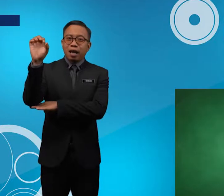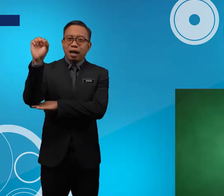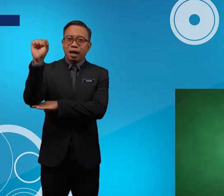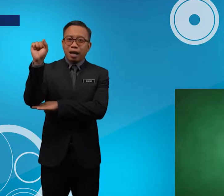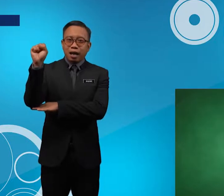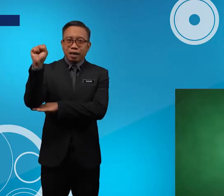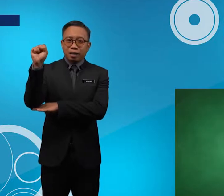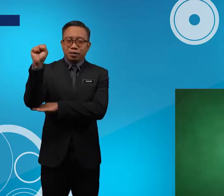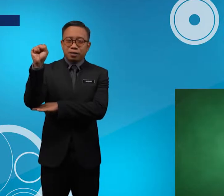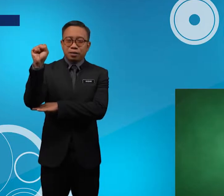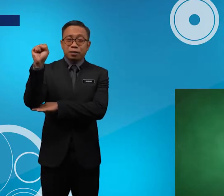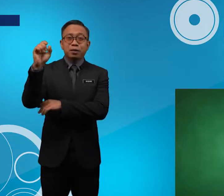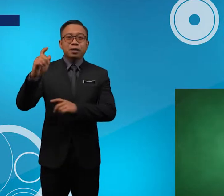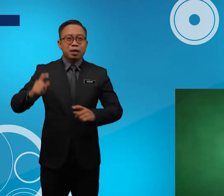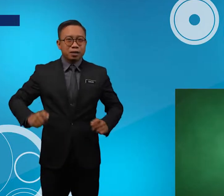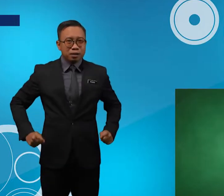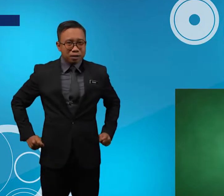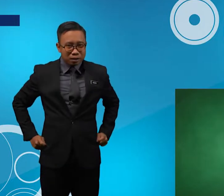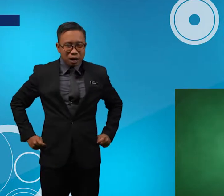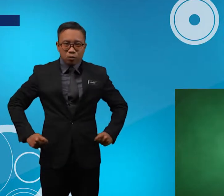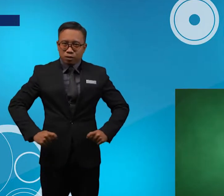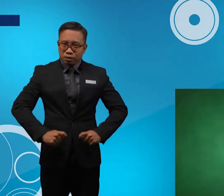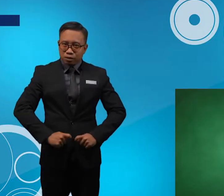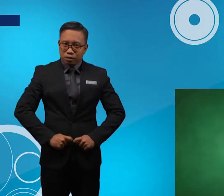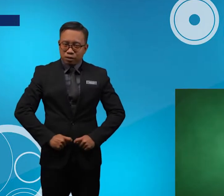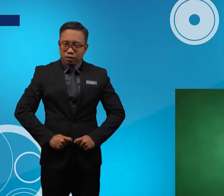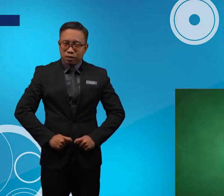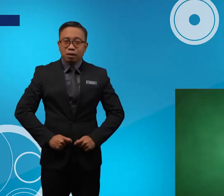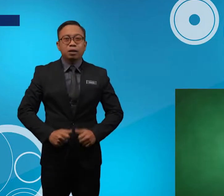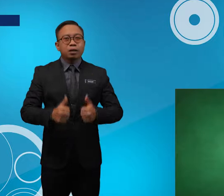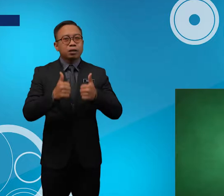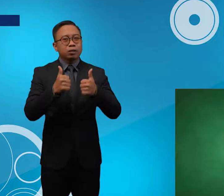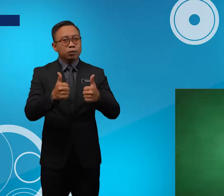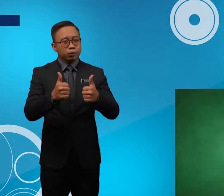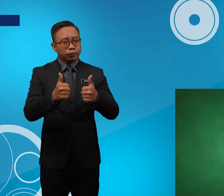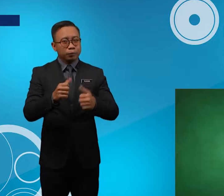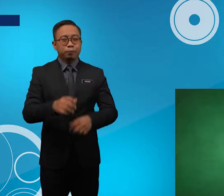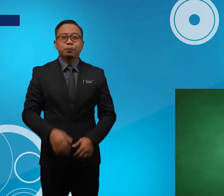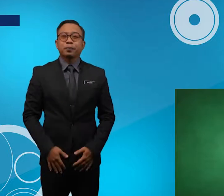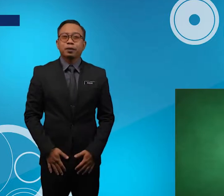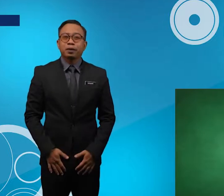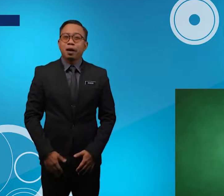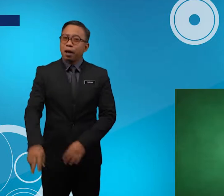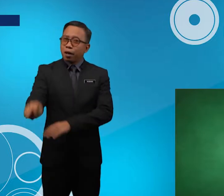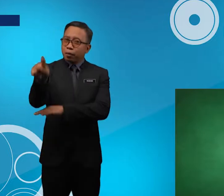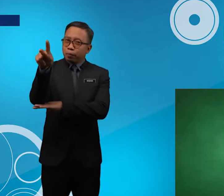S Trousers Trousers Good Pupil